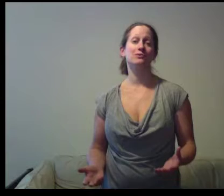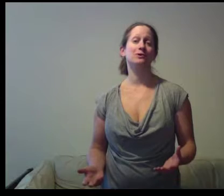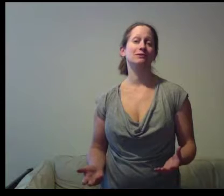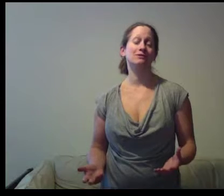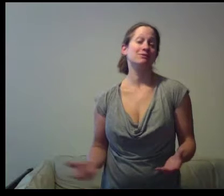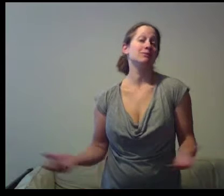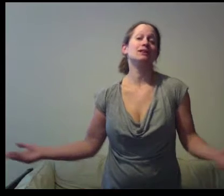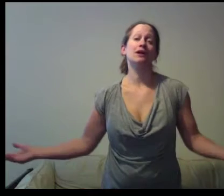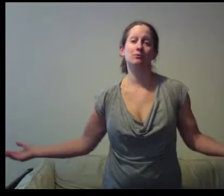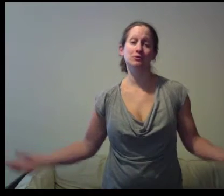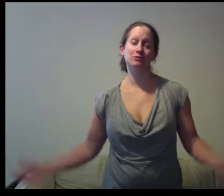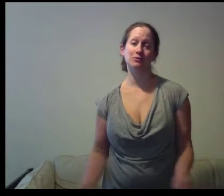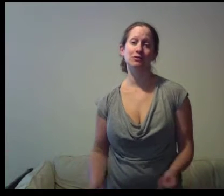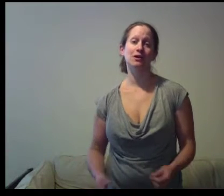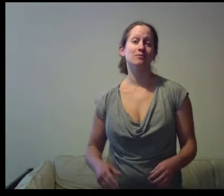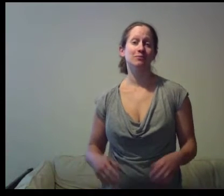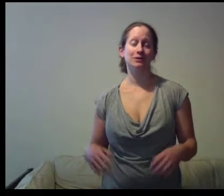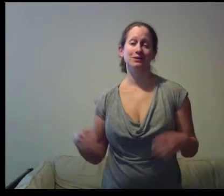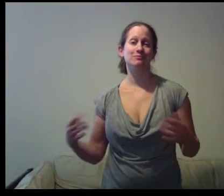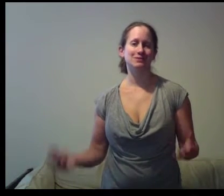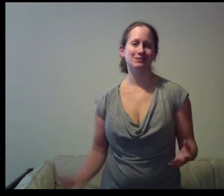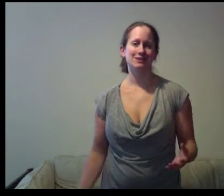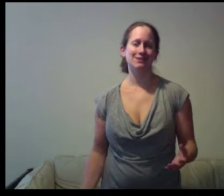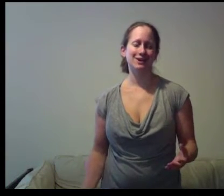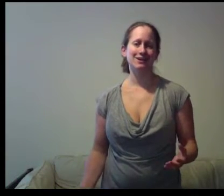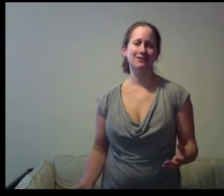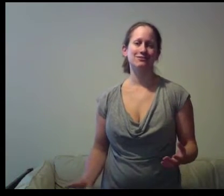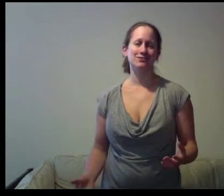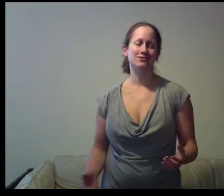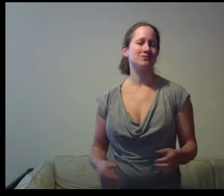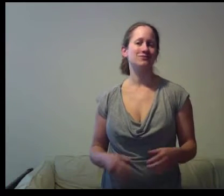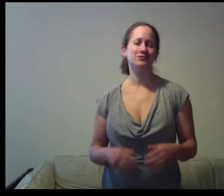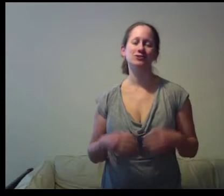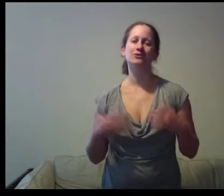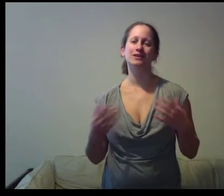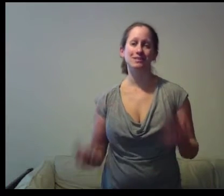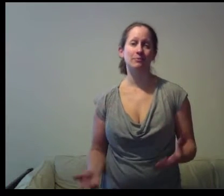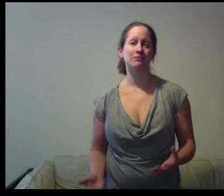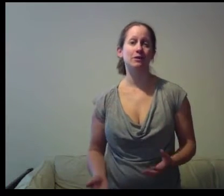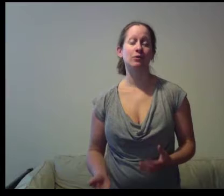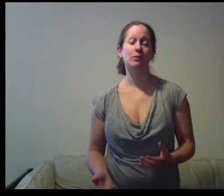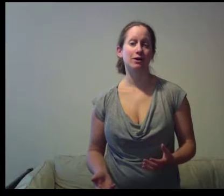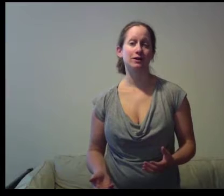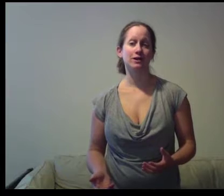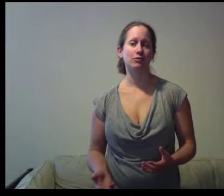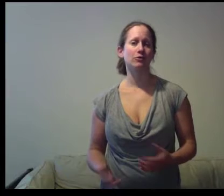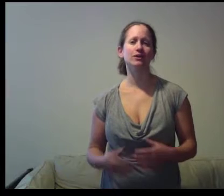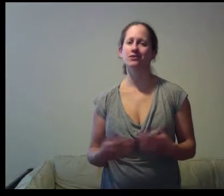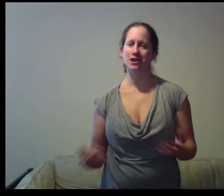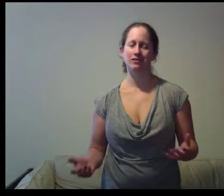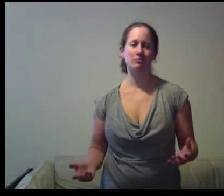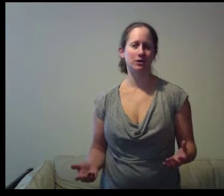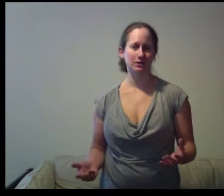and maybe it'll help you if you're building a business online if you're doing any type of network marketing or any other kind of marketing